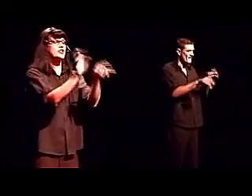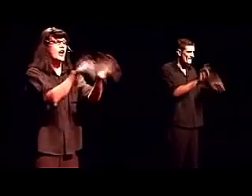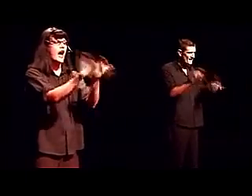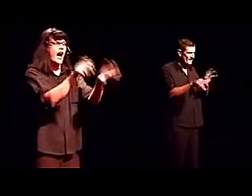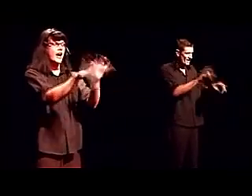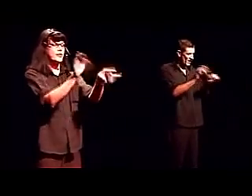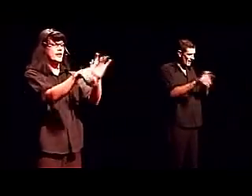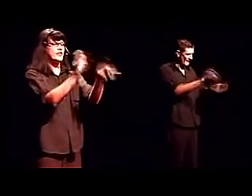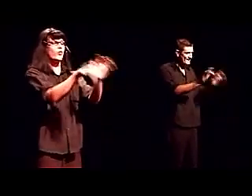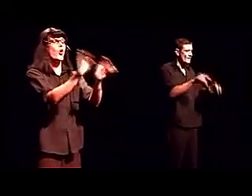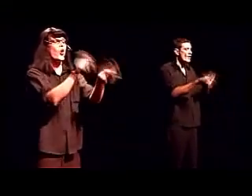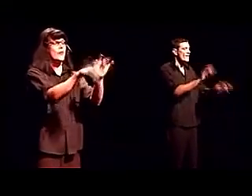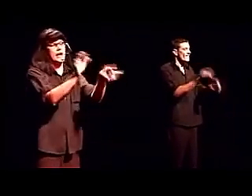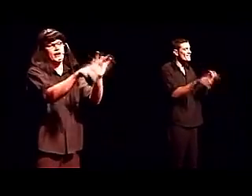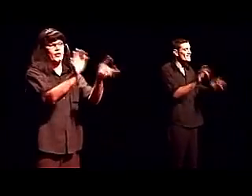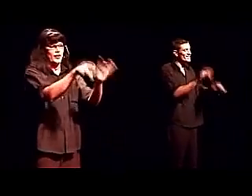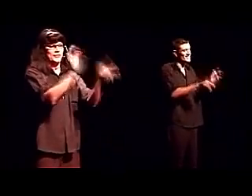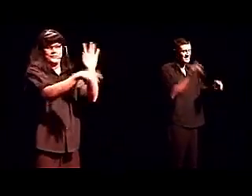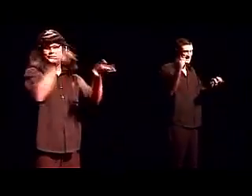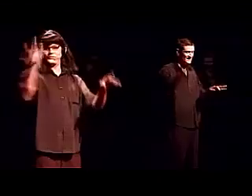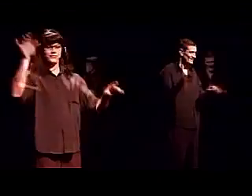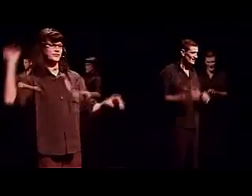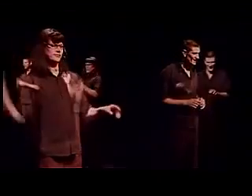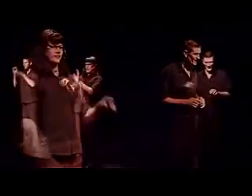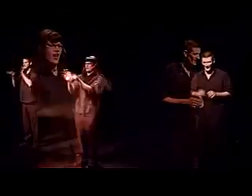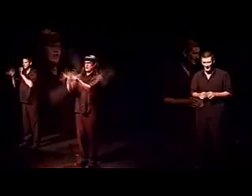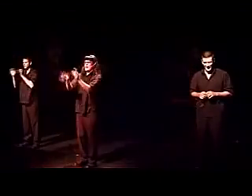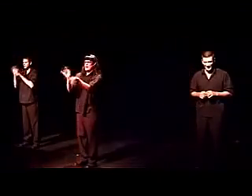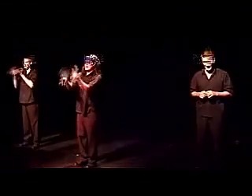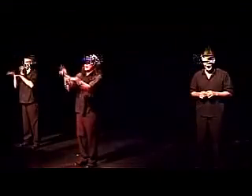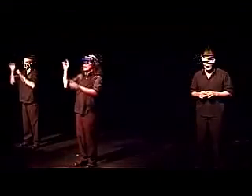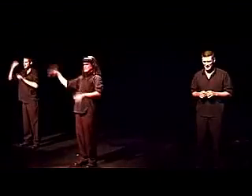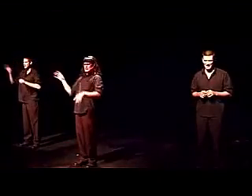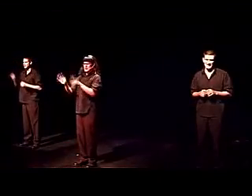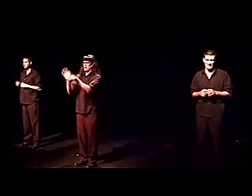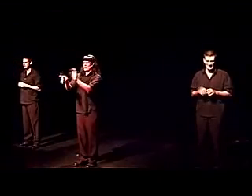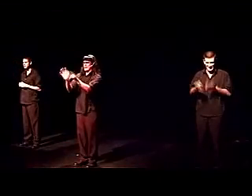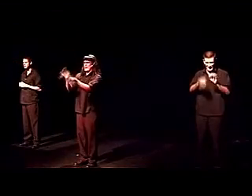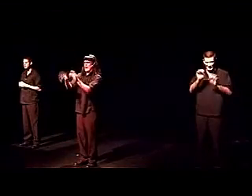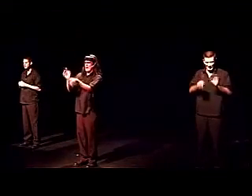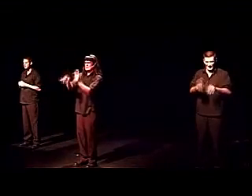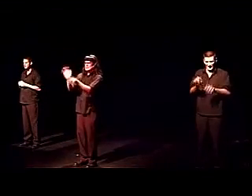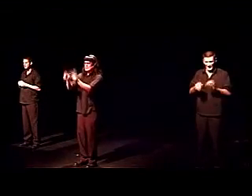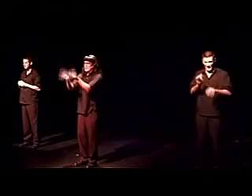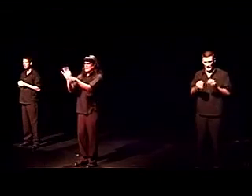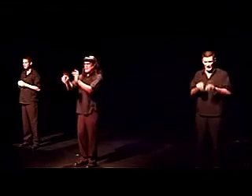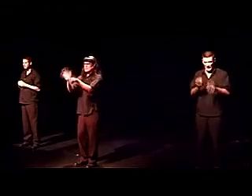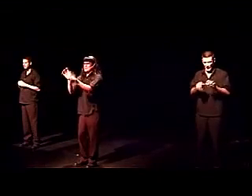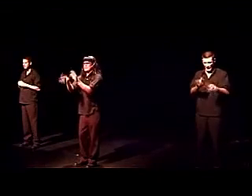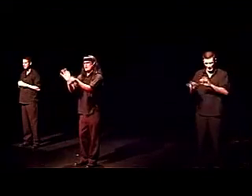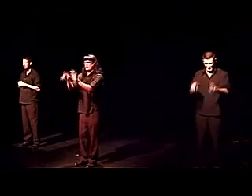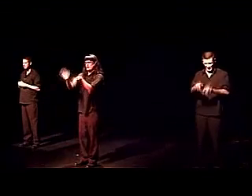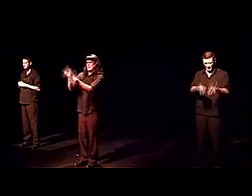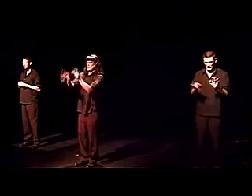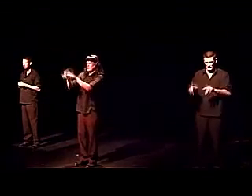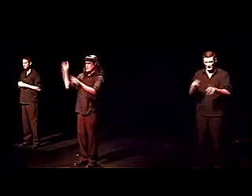touch. I breathe warm air on them. They're rock hard. I'll bet they are. I start to lick down your chest.